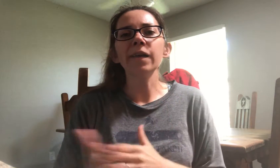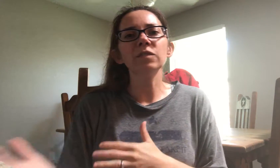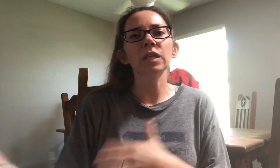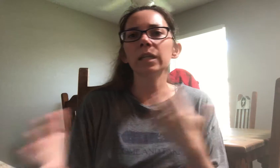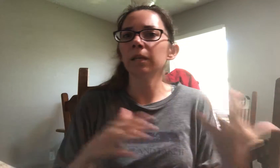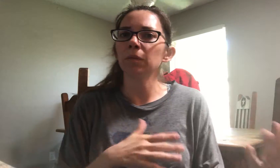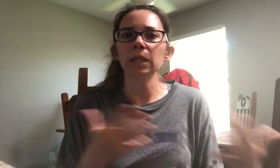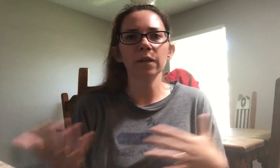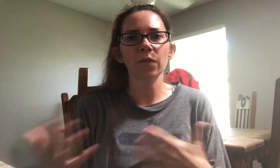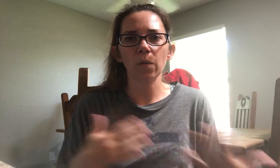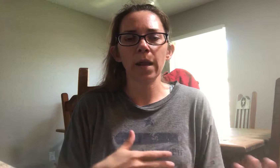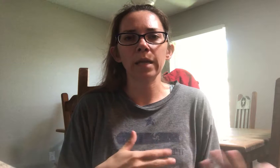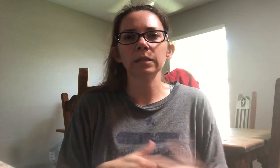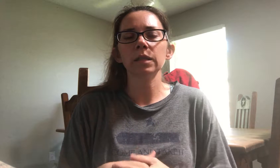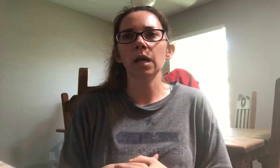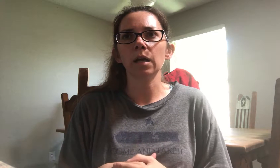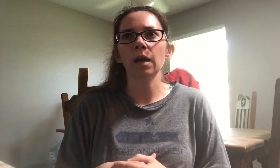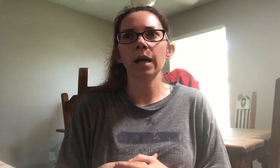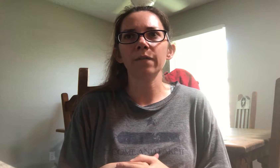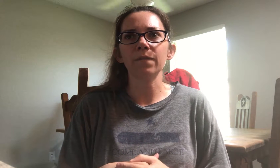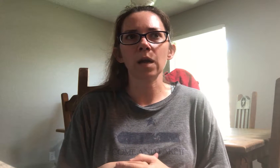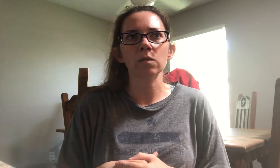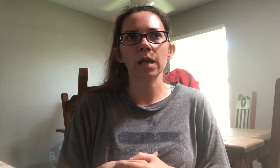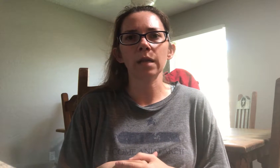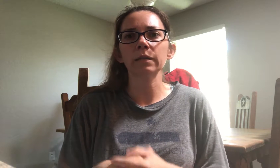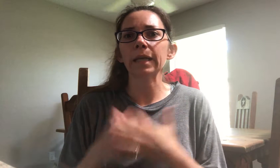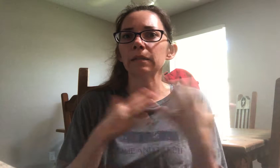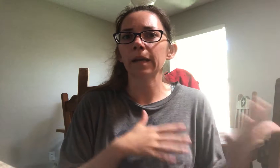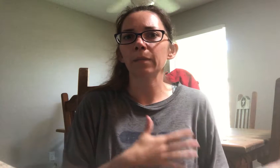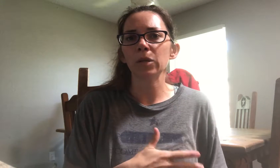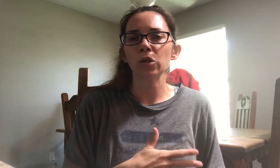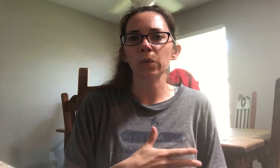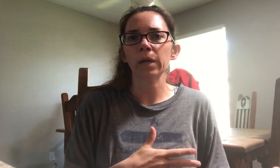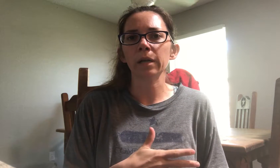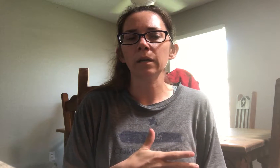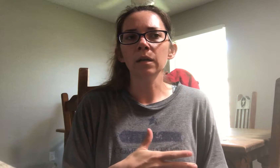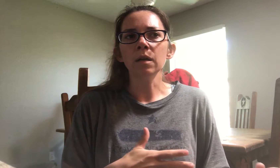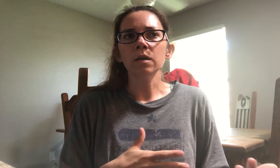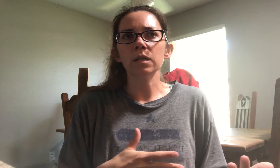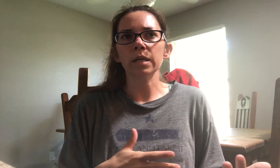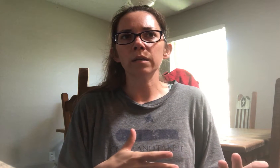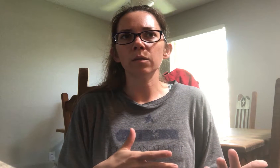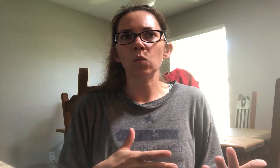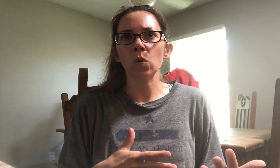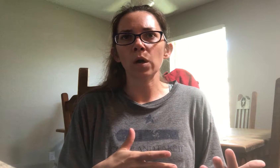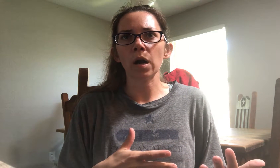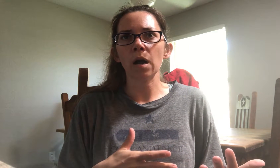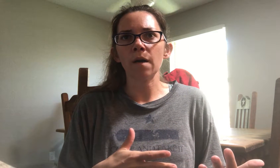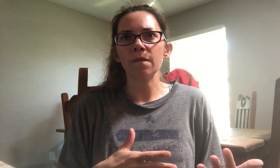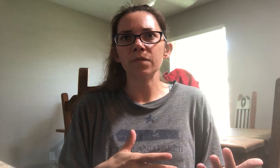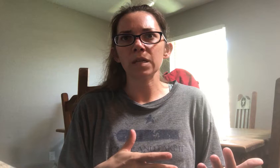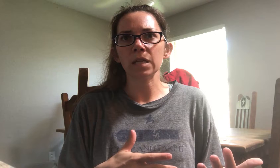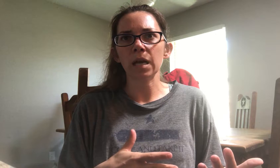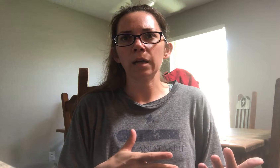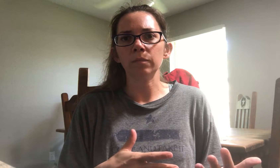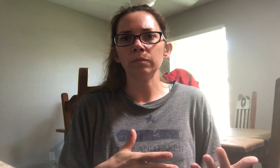have done it in many different ways. I have found that lately I've been doing the, the more of the, um,